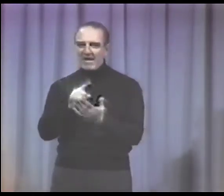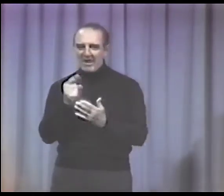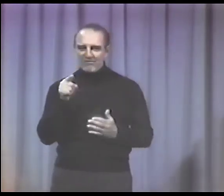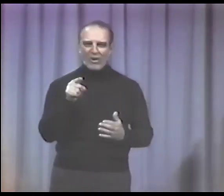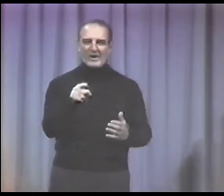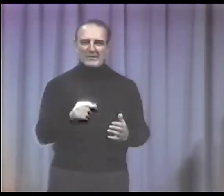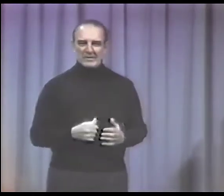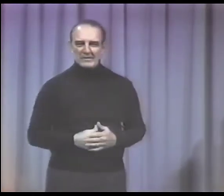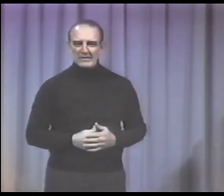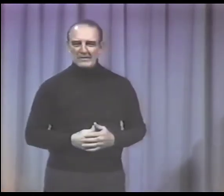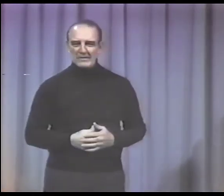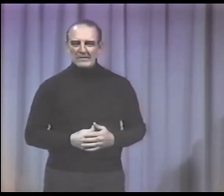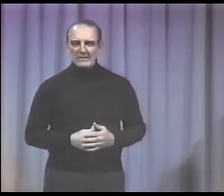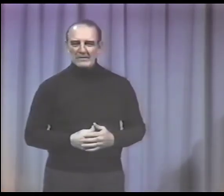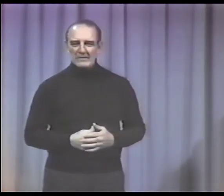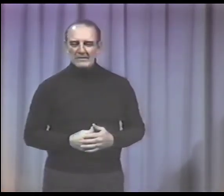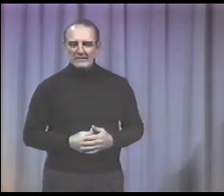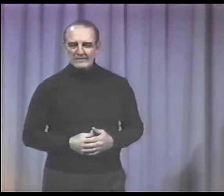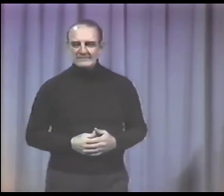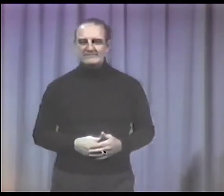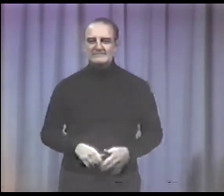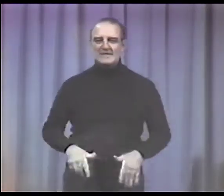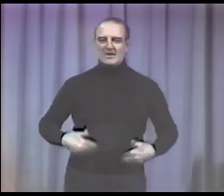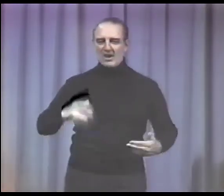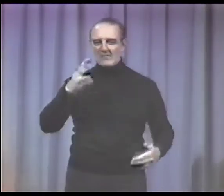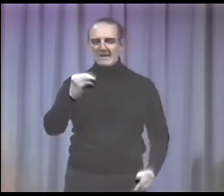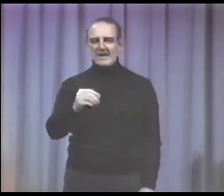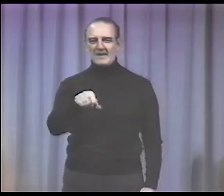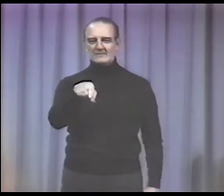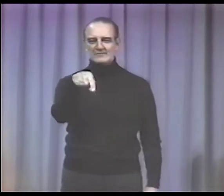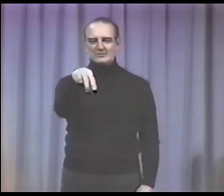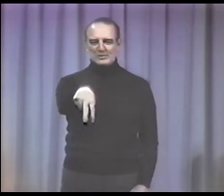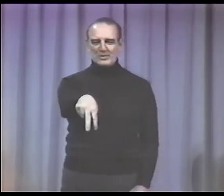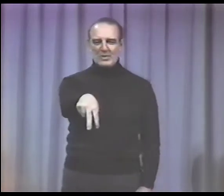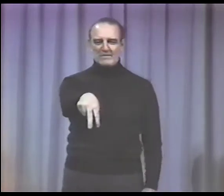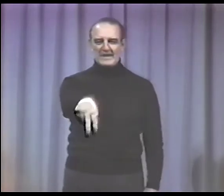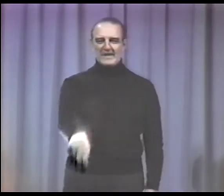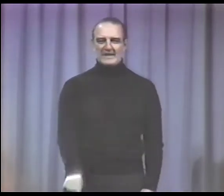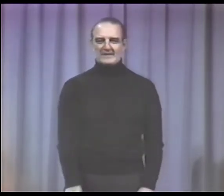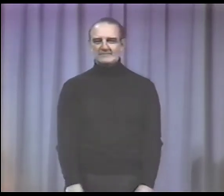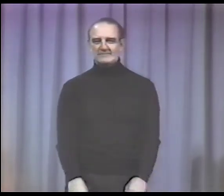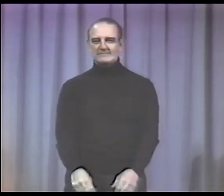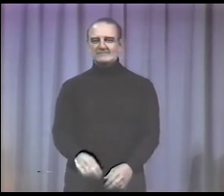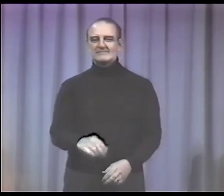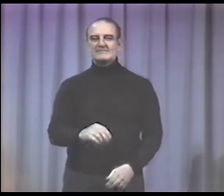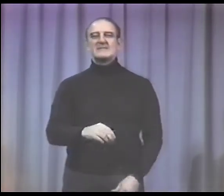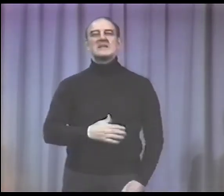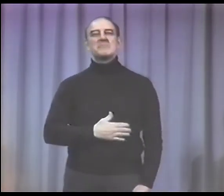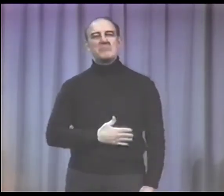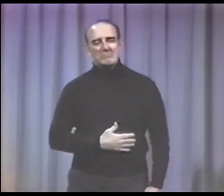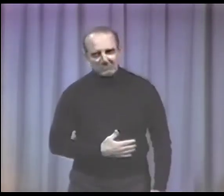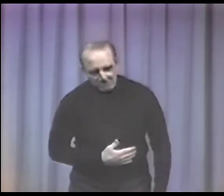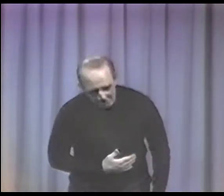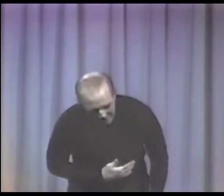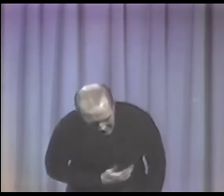surprised that the princess had fallen in love with him. And so the young man stood in the center of the arena